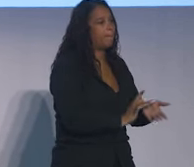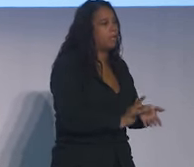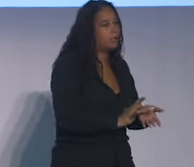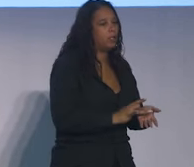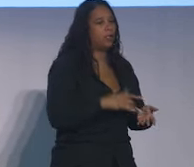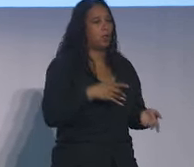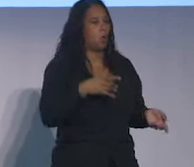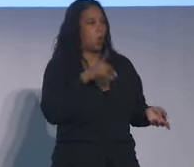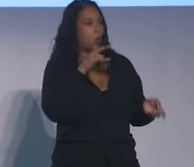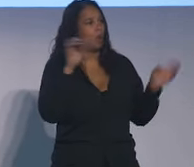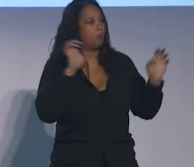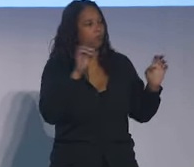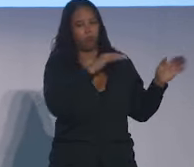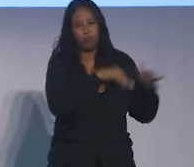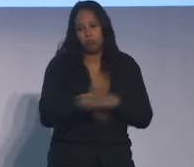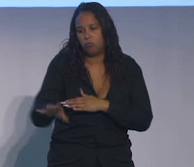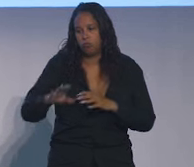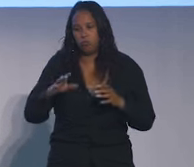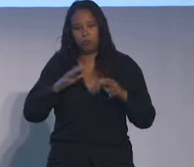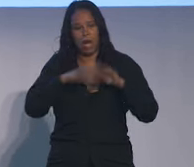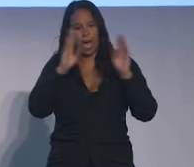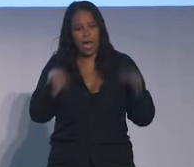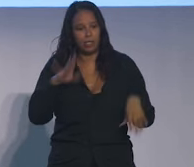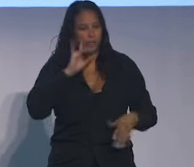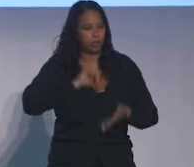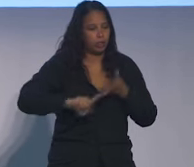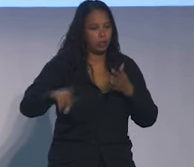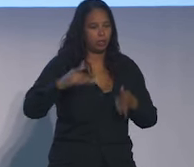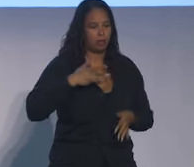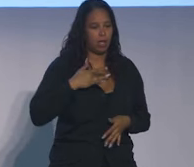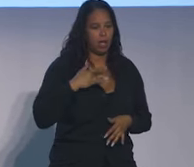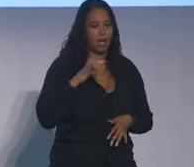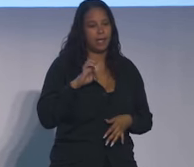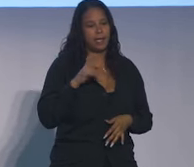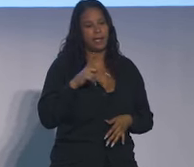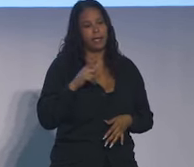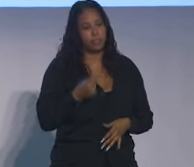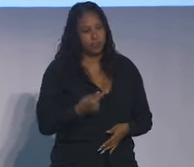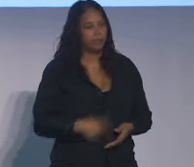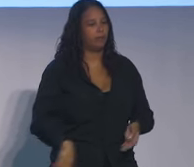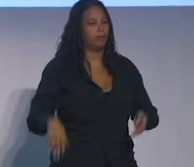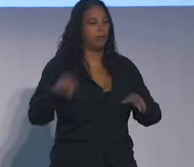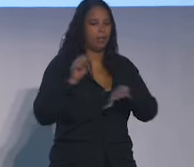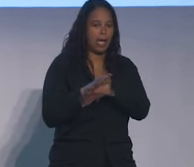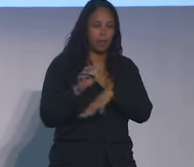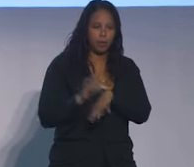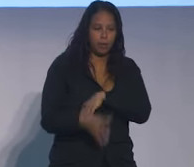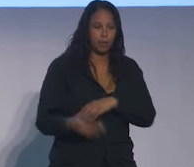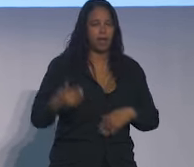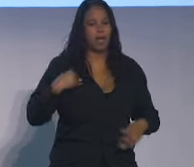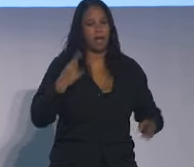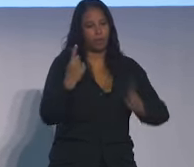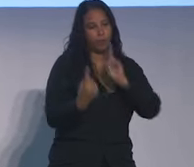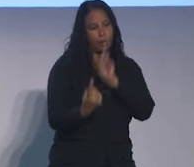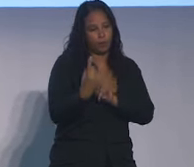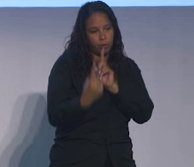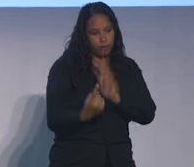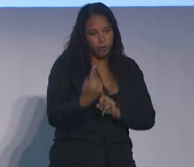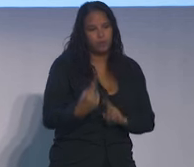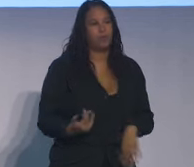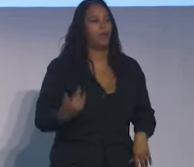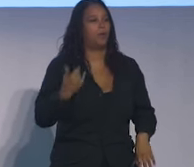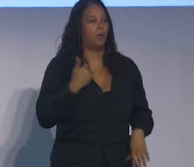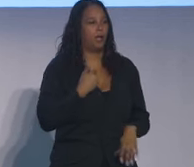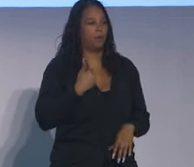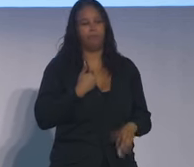to their house. We get an EKG. We check their baseline lab stat. We counsel them. We have a face-to-face visit with a psychiatrist. We